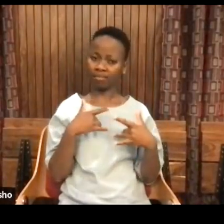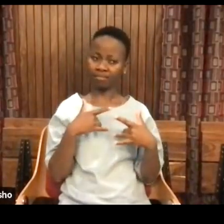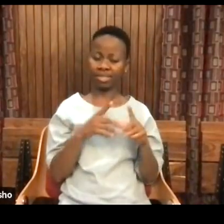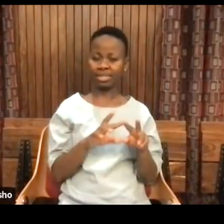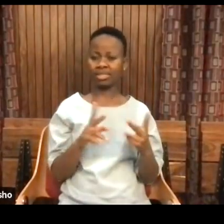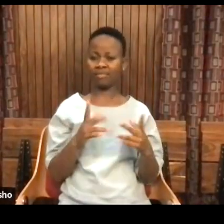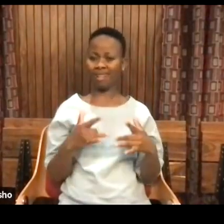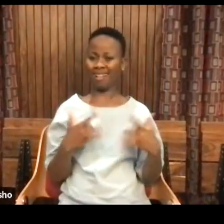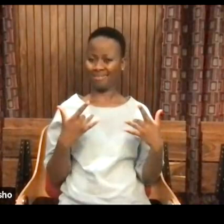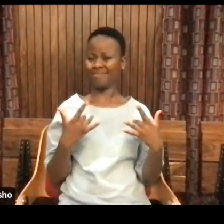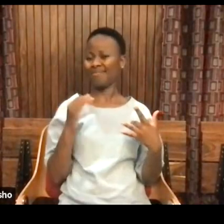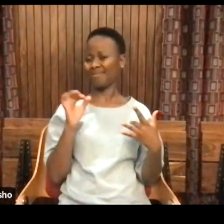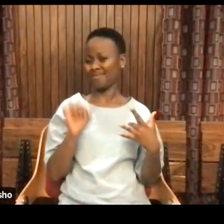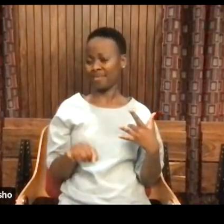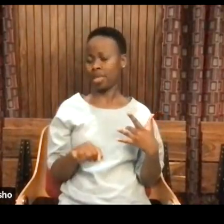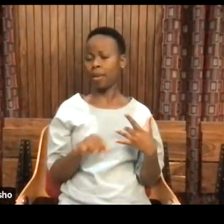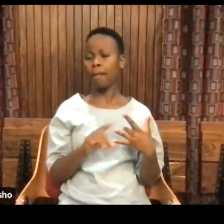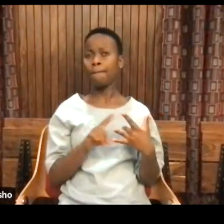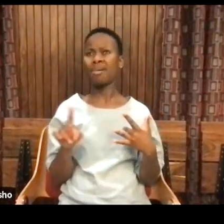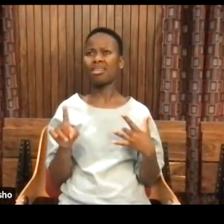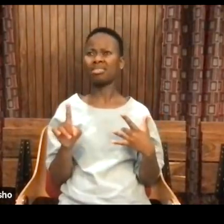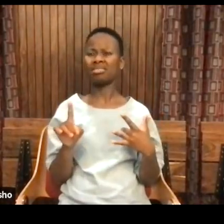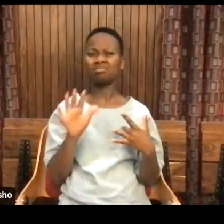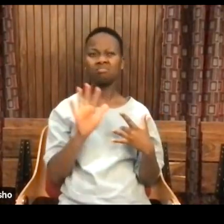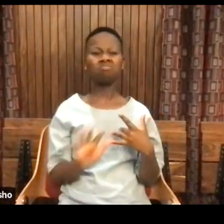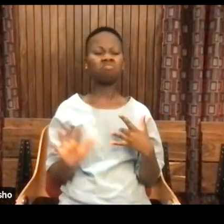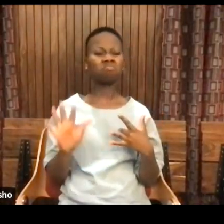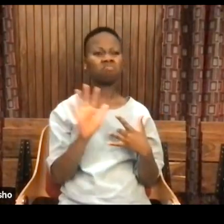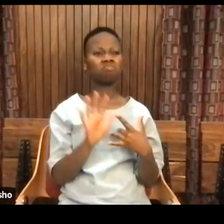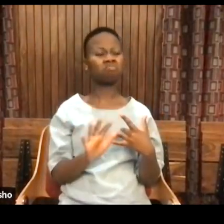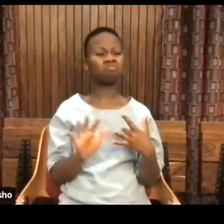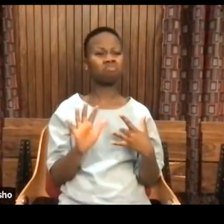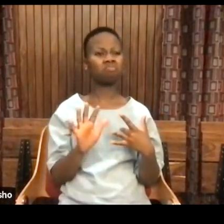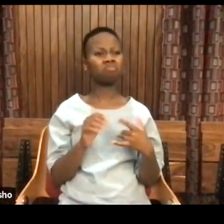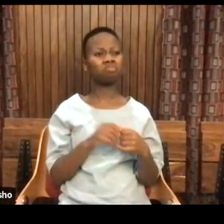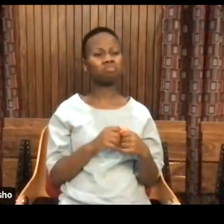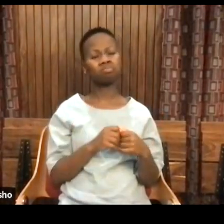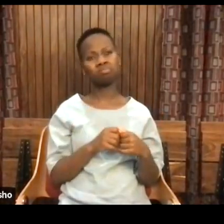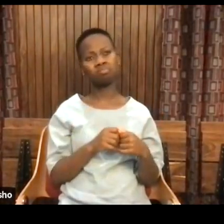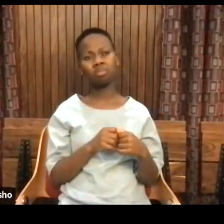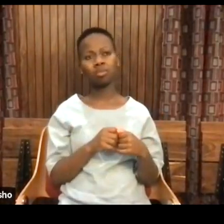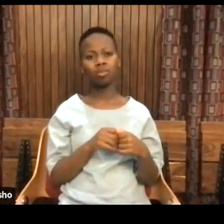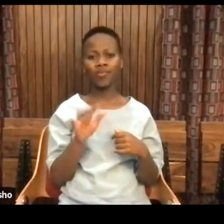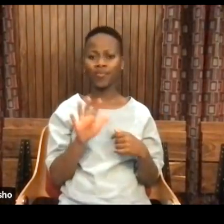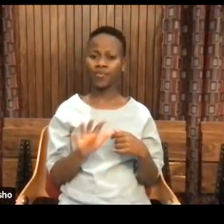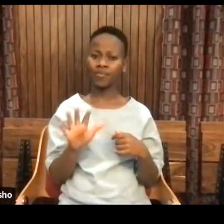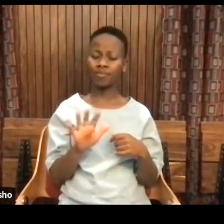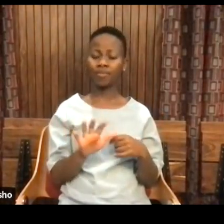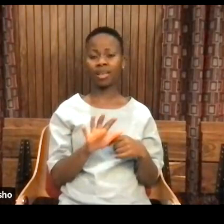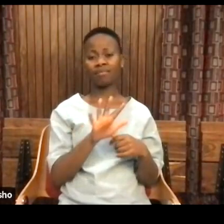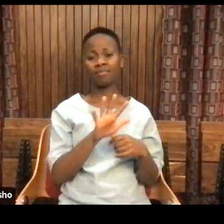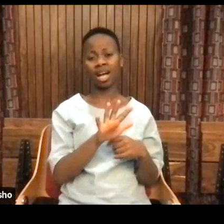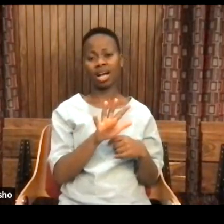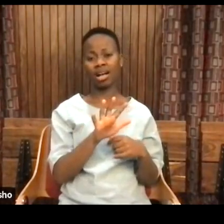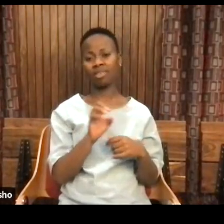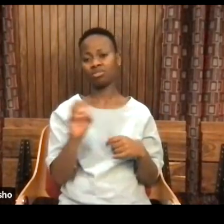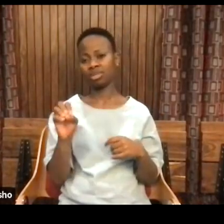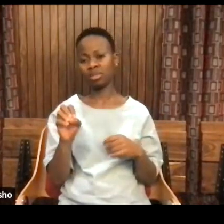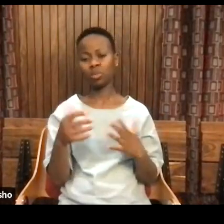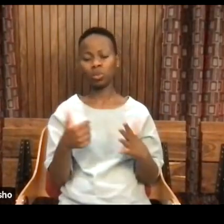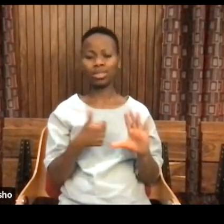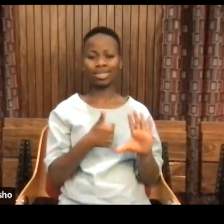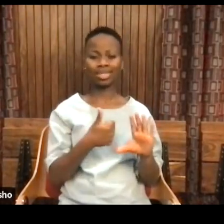although we had all of that, for the past roughly around 500 to 600 years,